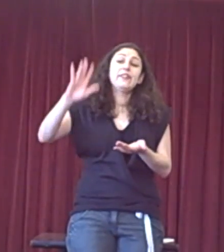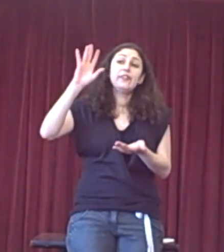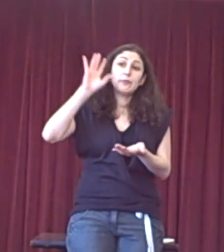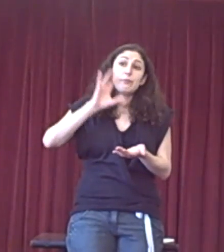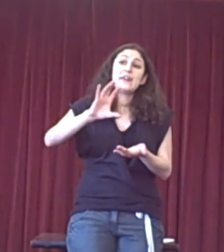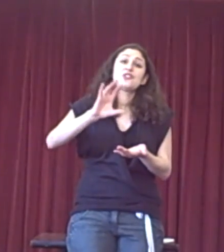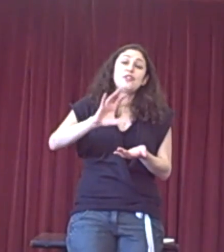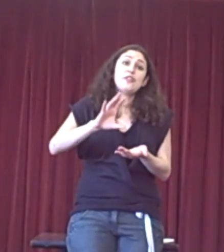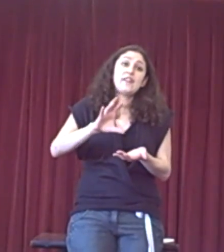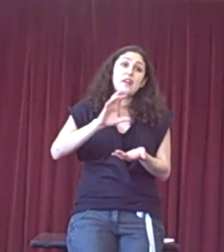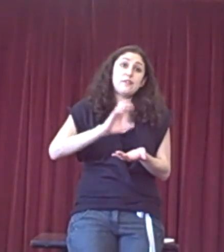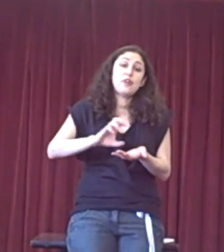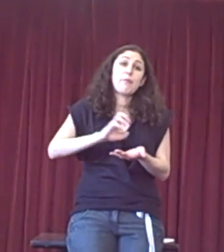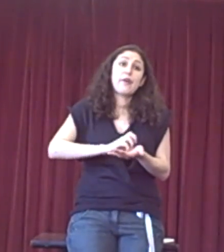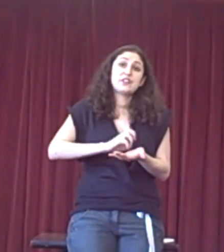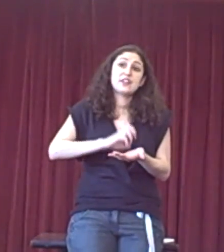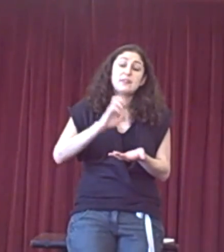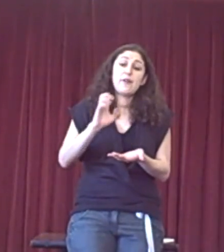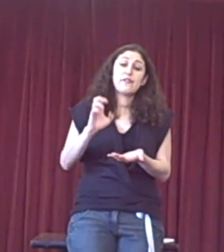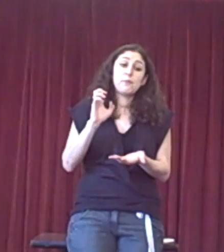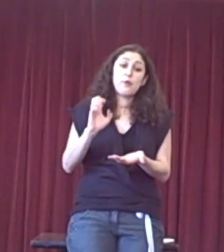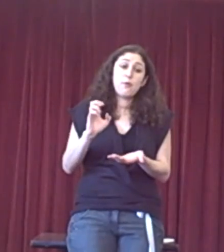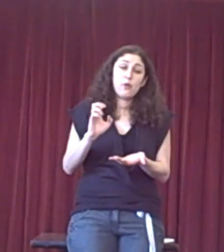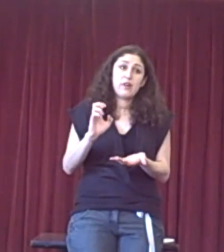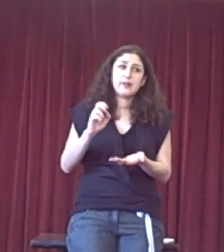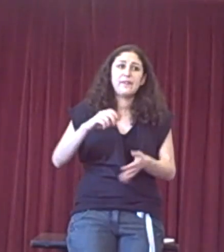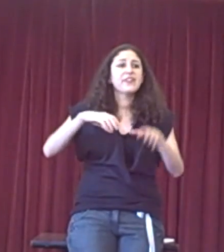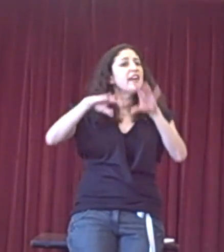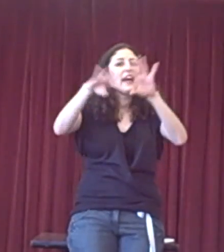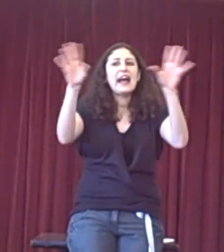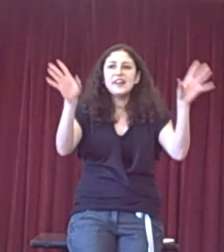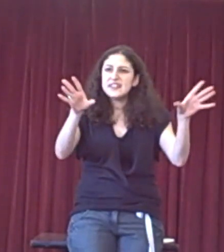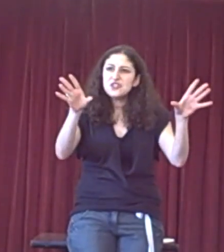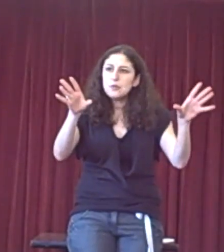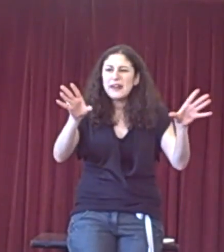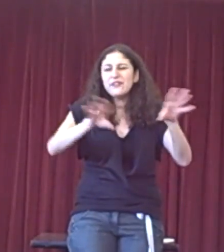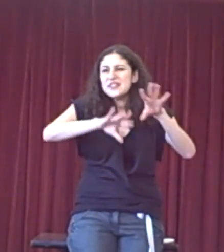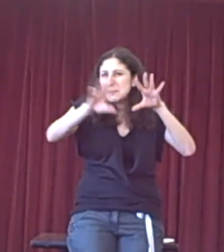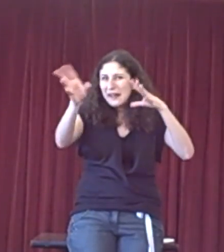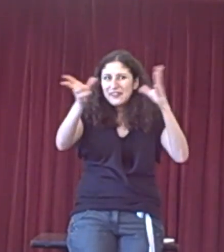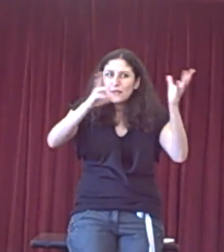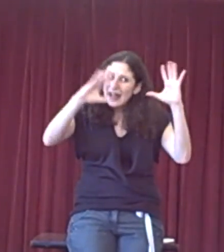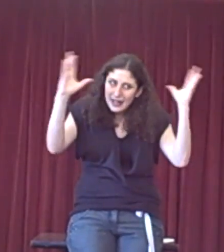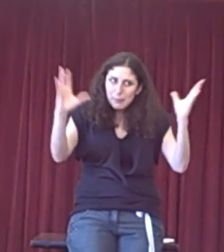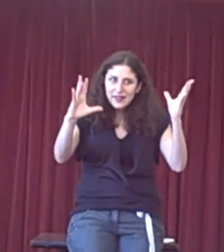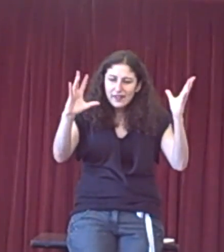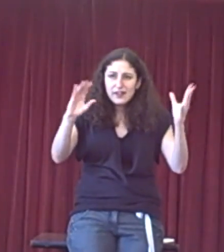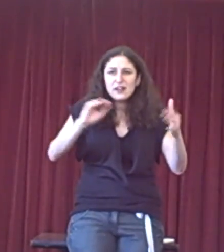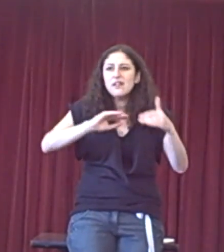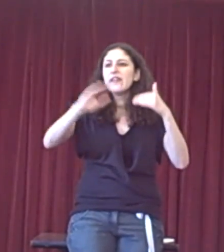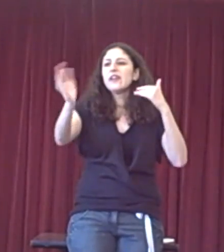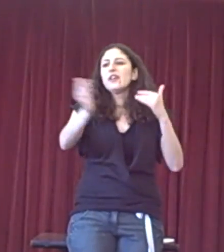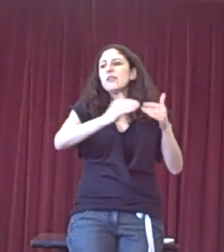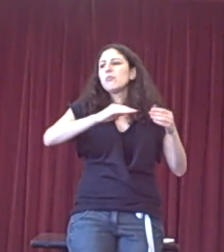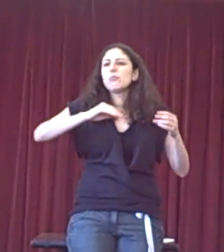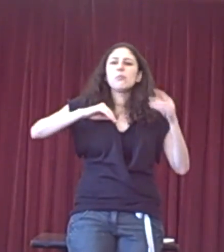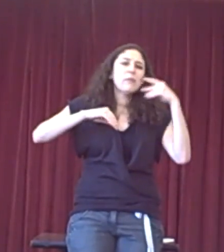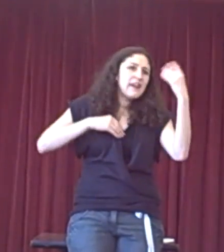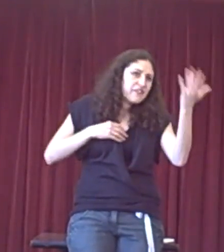and make sure you, they don't, you don't prioritise the way over the more important arguments. And additional benefits, depending on how big they are, if